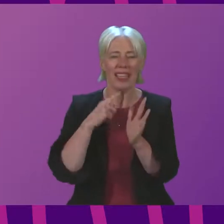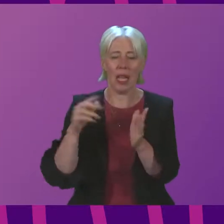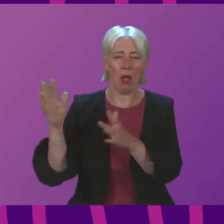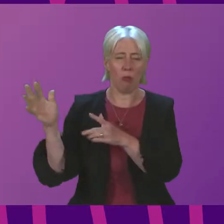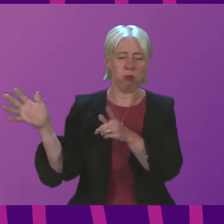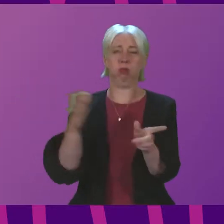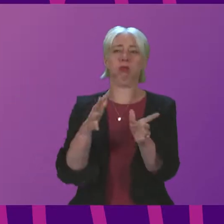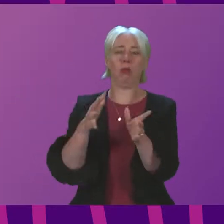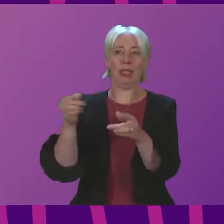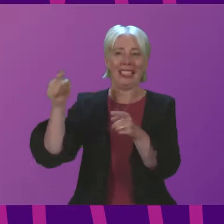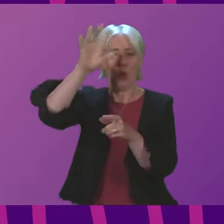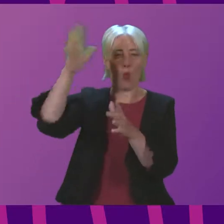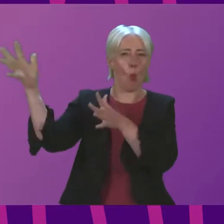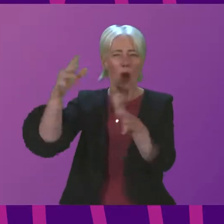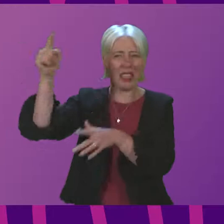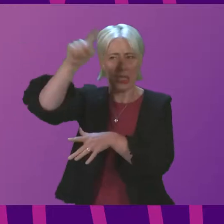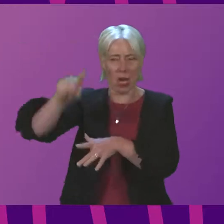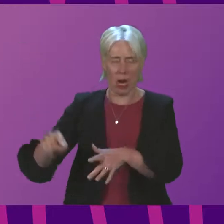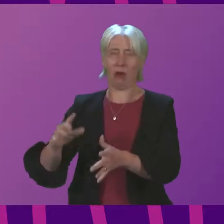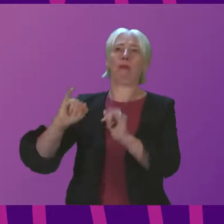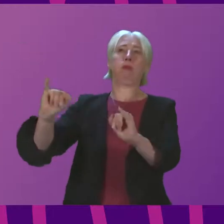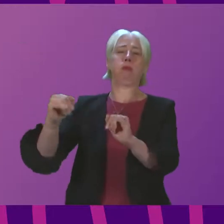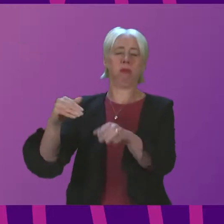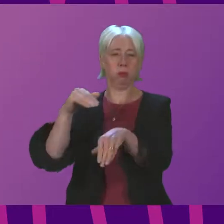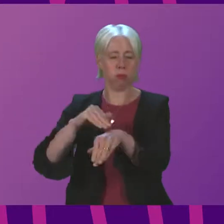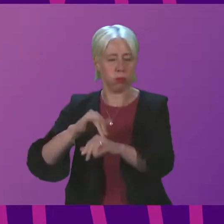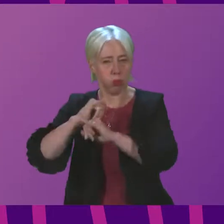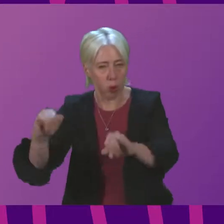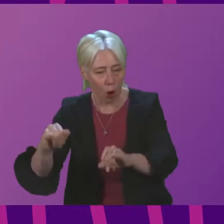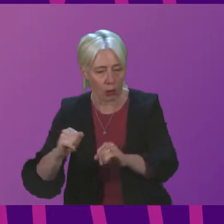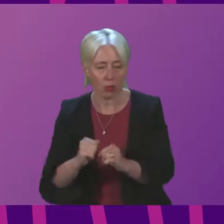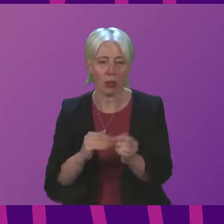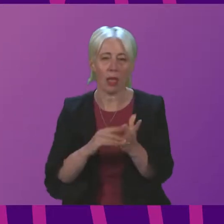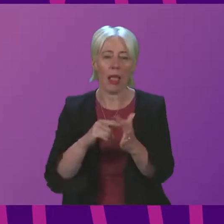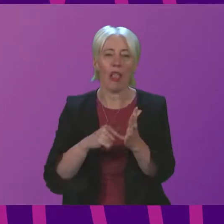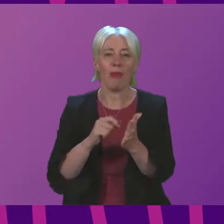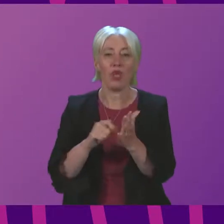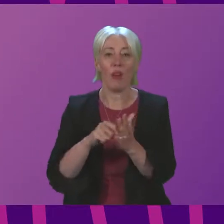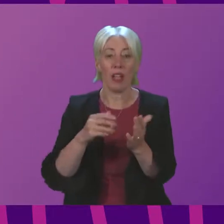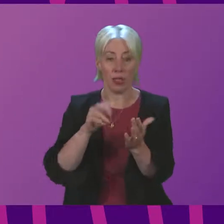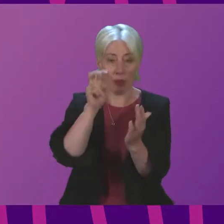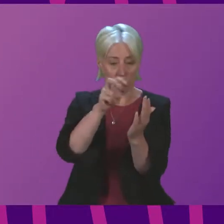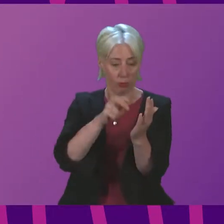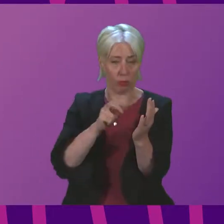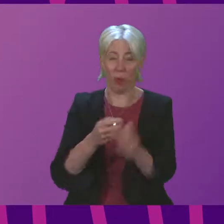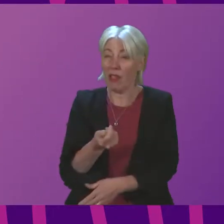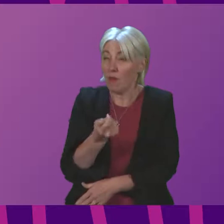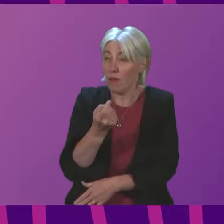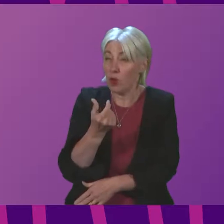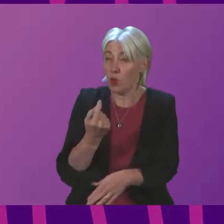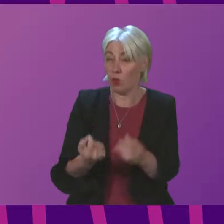exacerbated the severity of the incident. Met Office records identify a few occasions in the